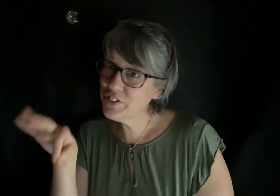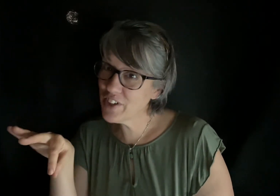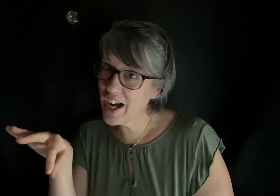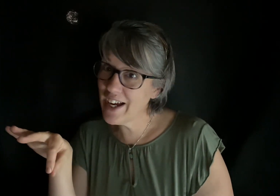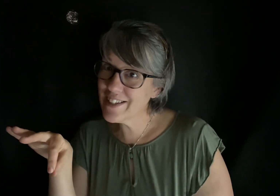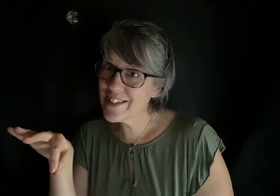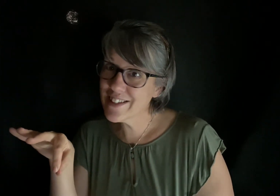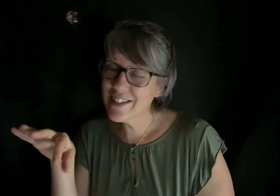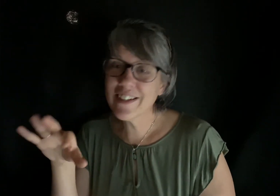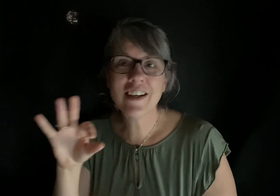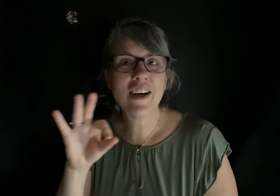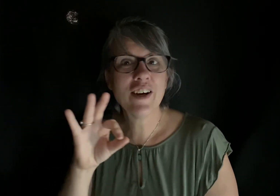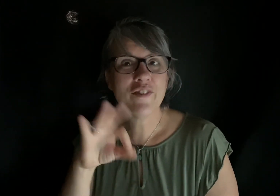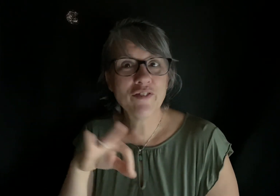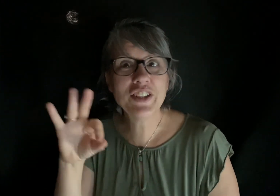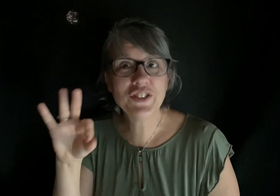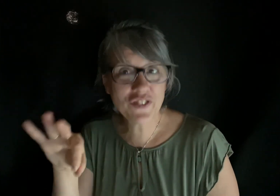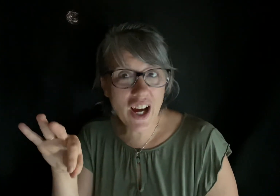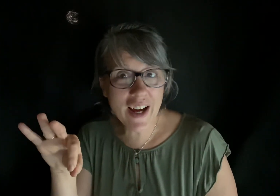fries, french fries.